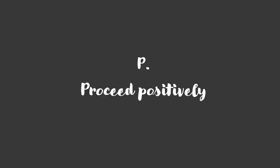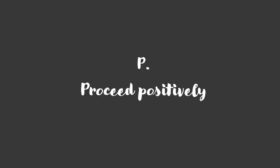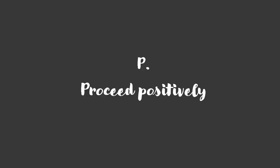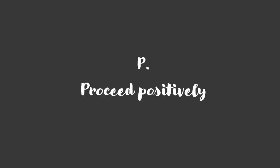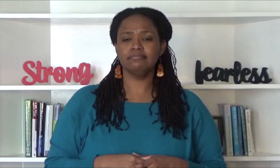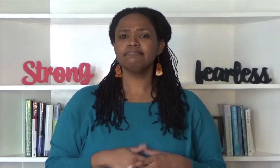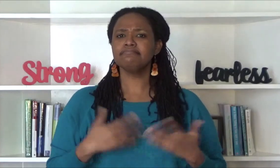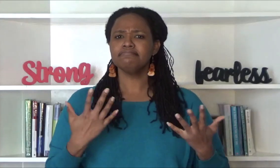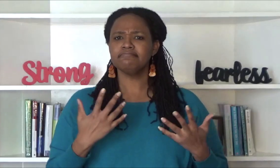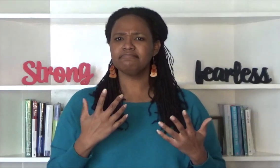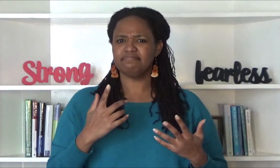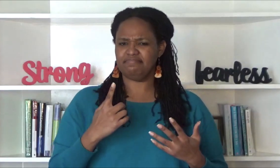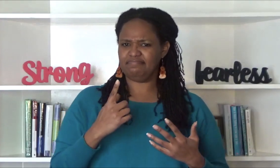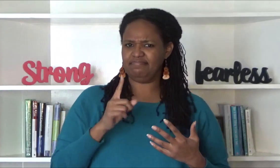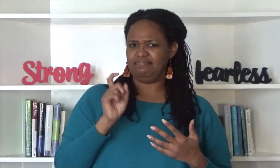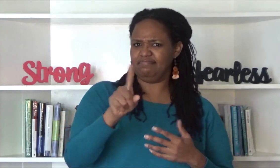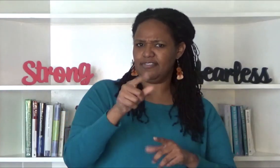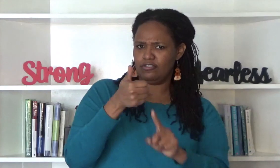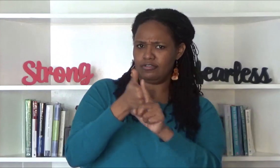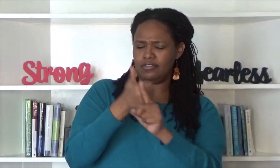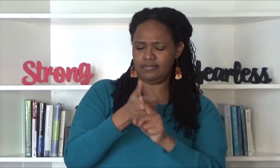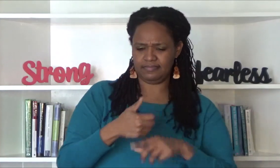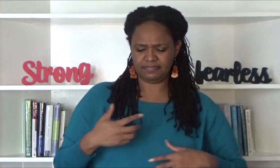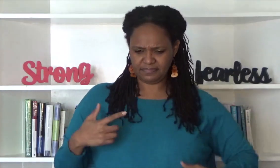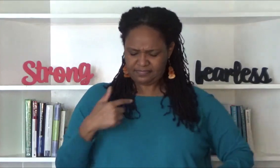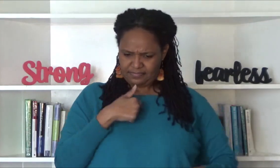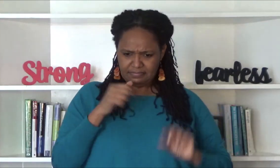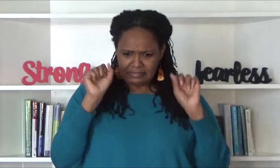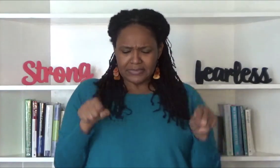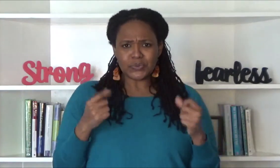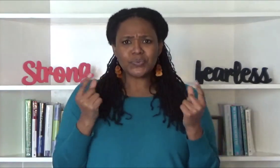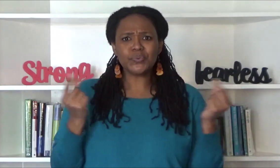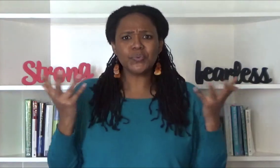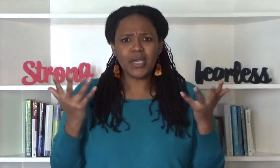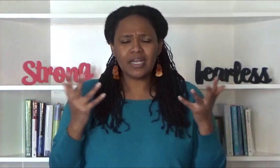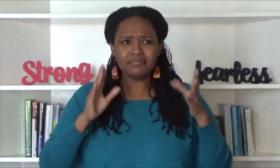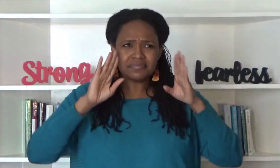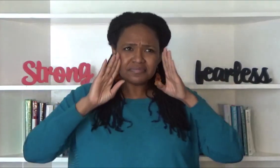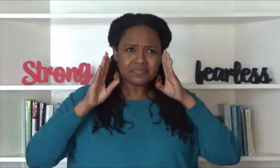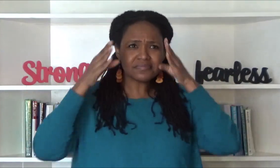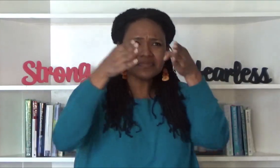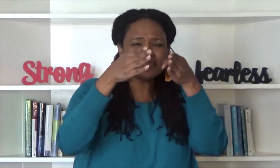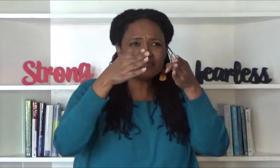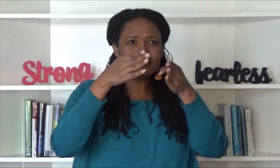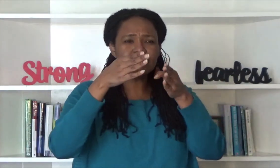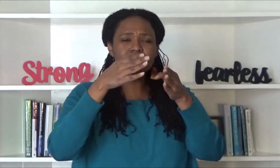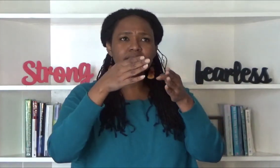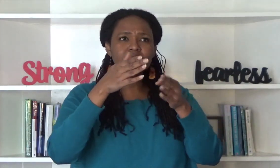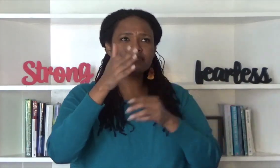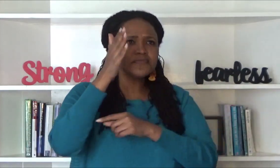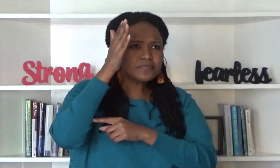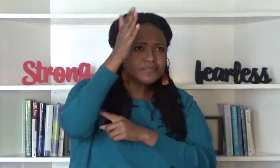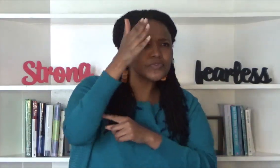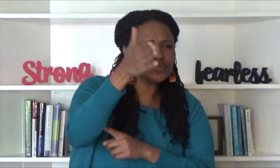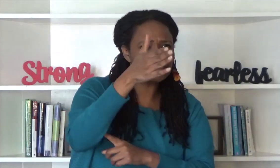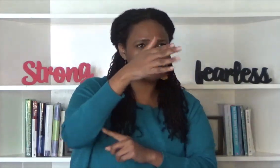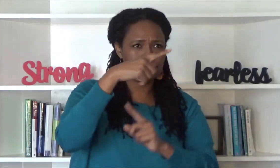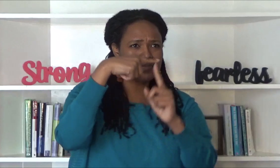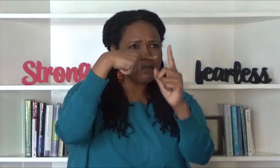ask yourself what steps can i take to have a future focus and move forward in a